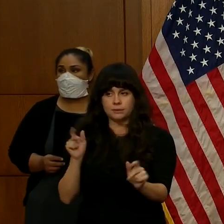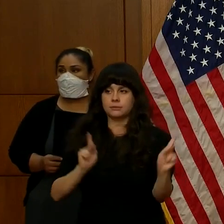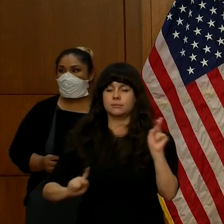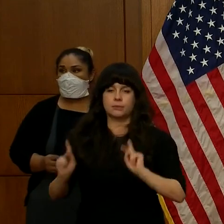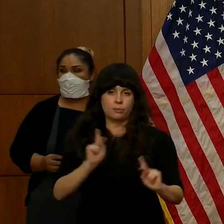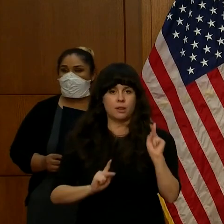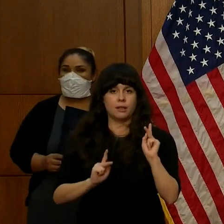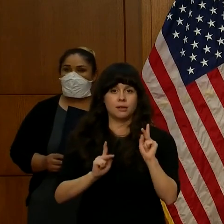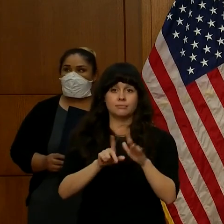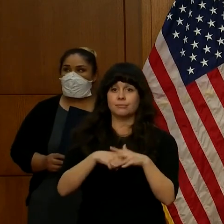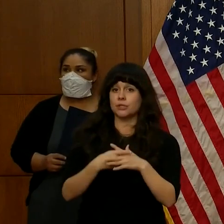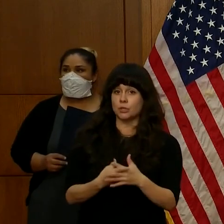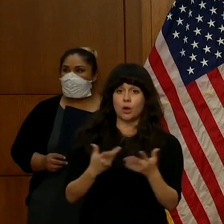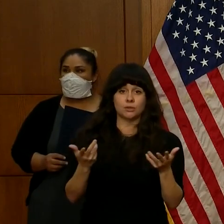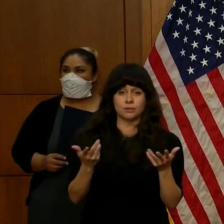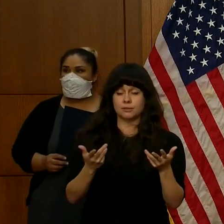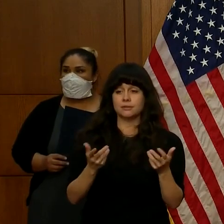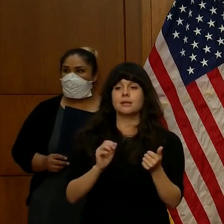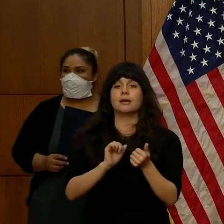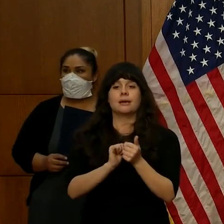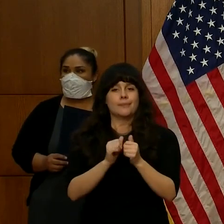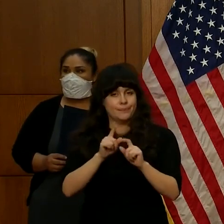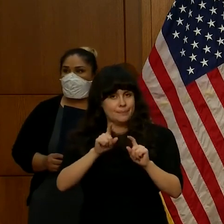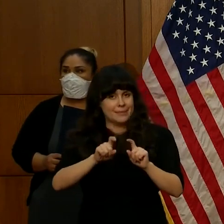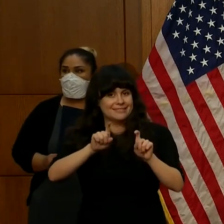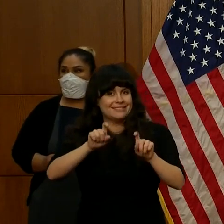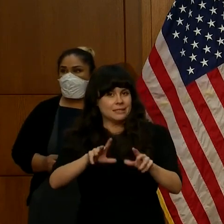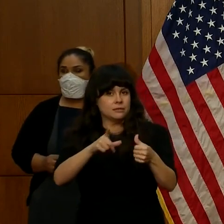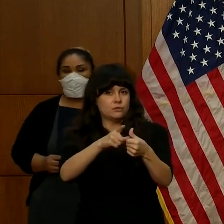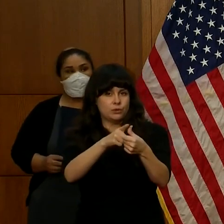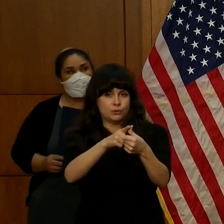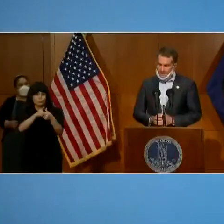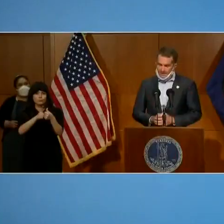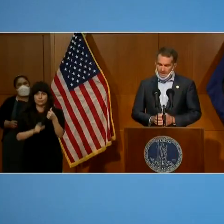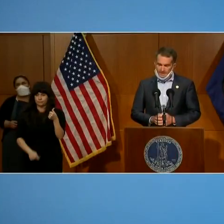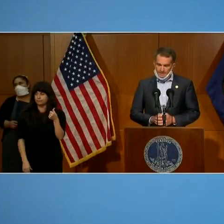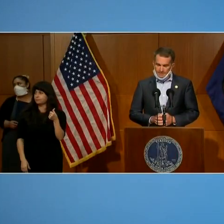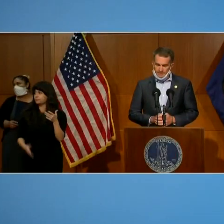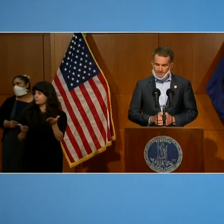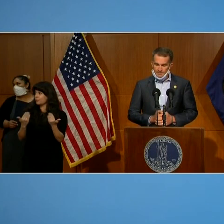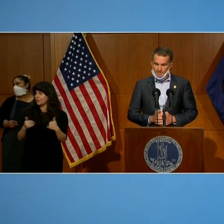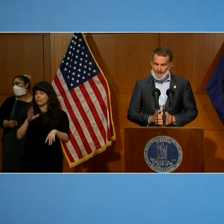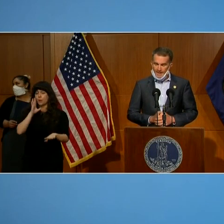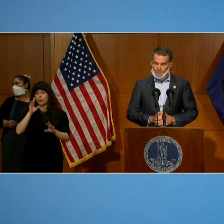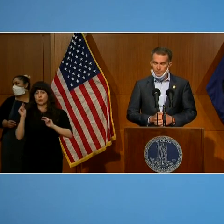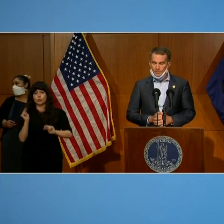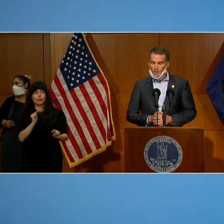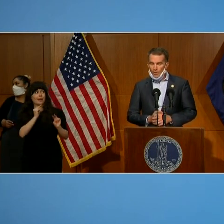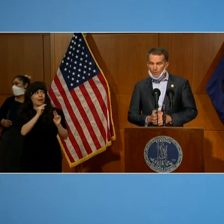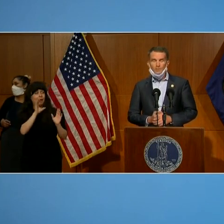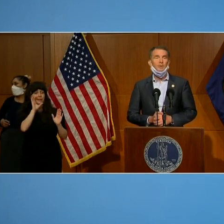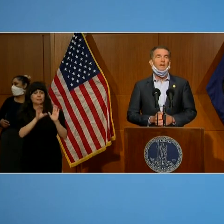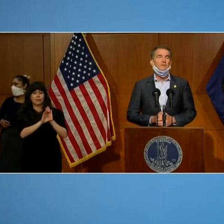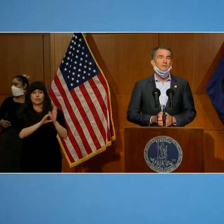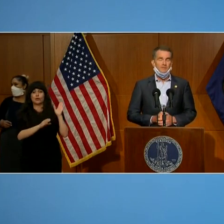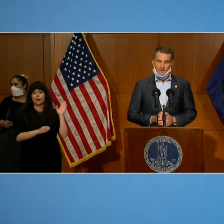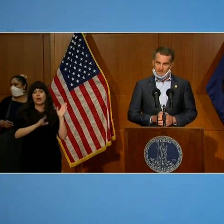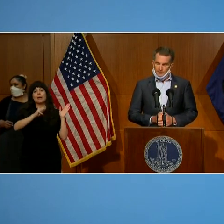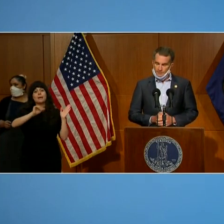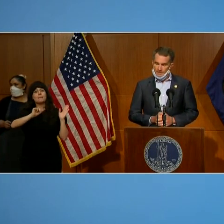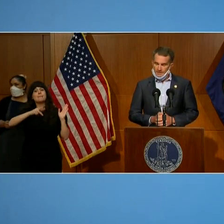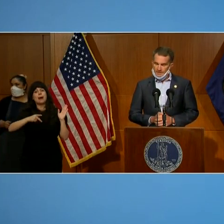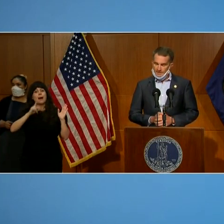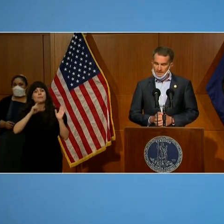with getting tested. So I wanted to review this next slide. This is a map showing all the places